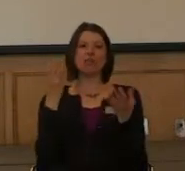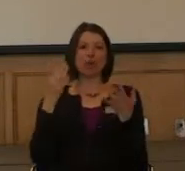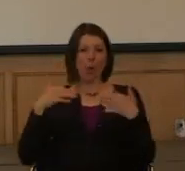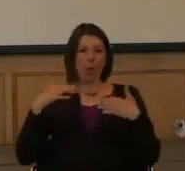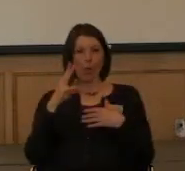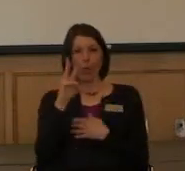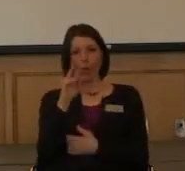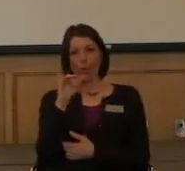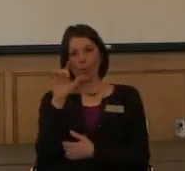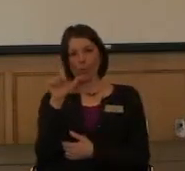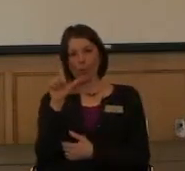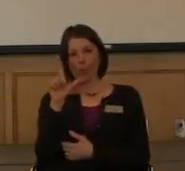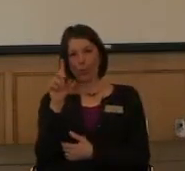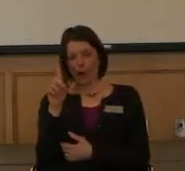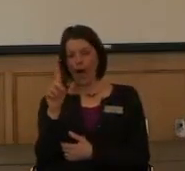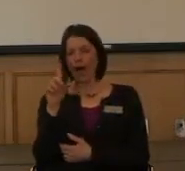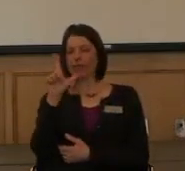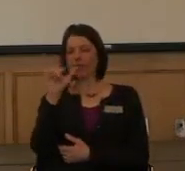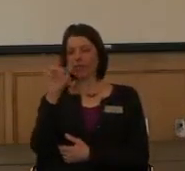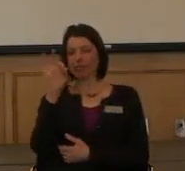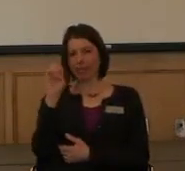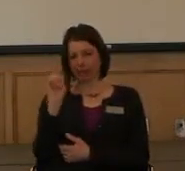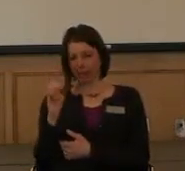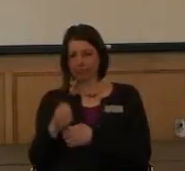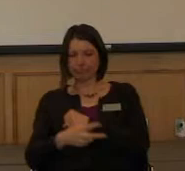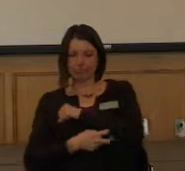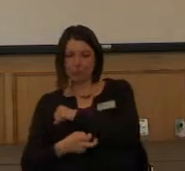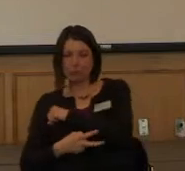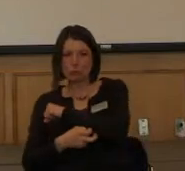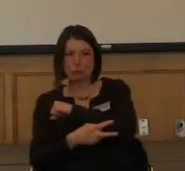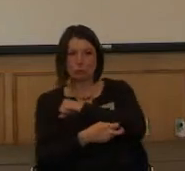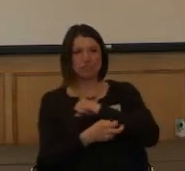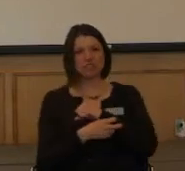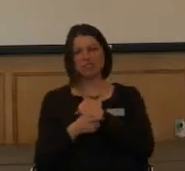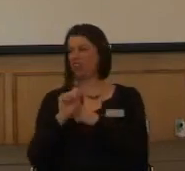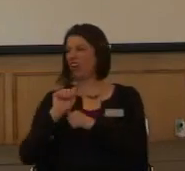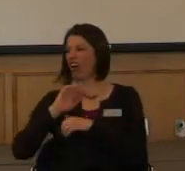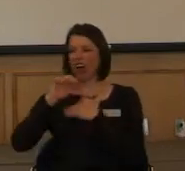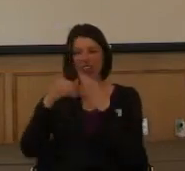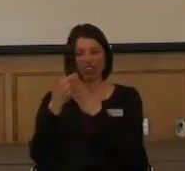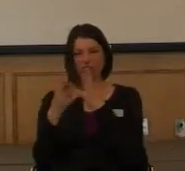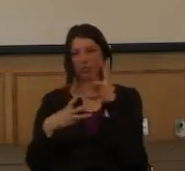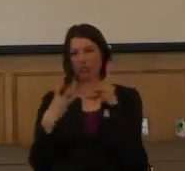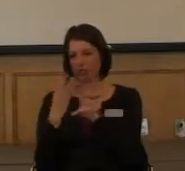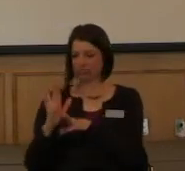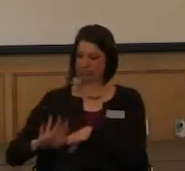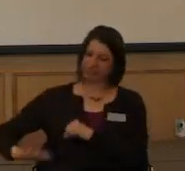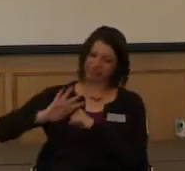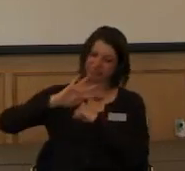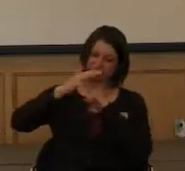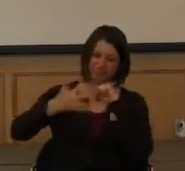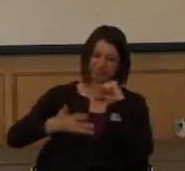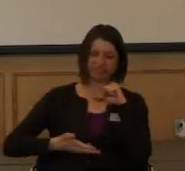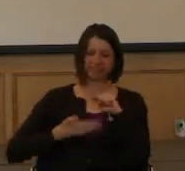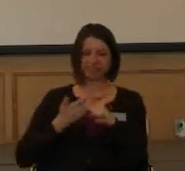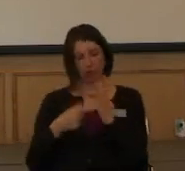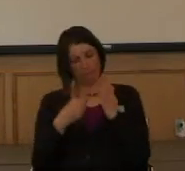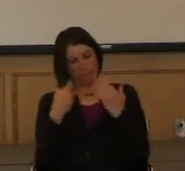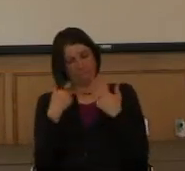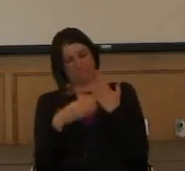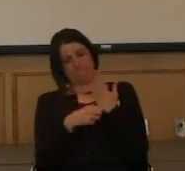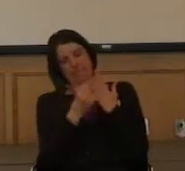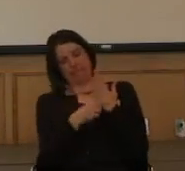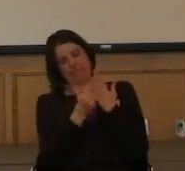on at that time, not only in the U.S., but in Africa, everywhere. And I got a magazine,